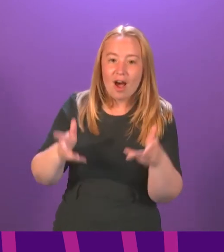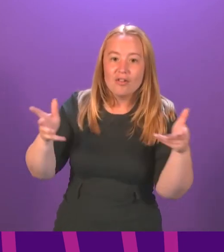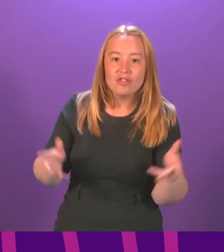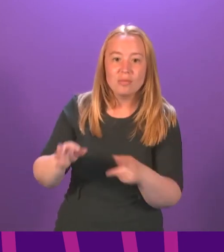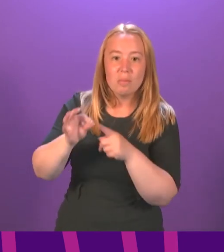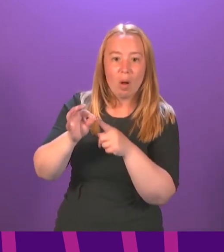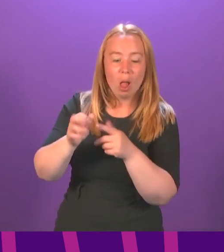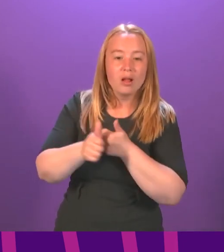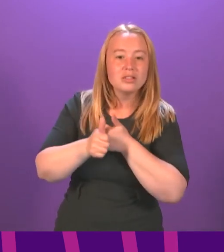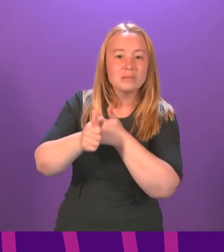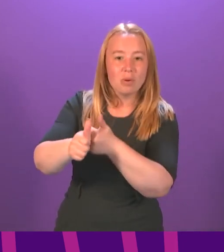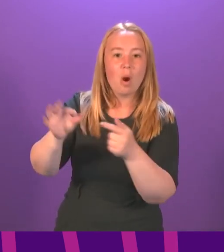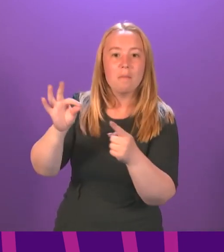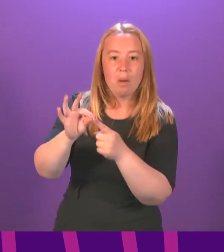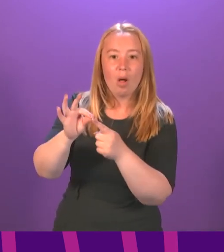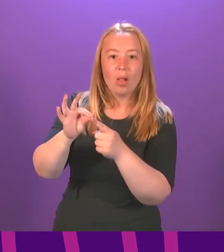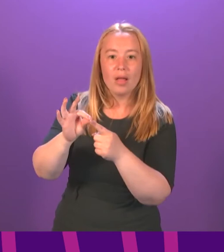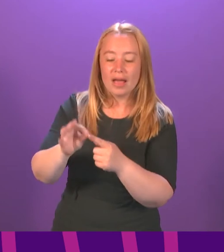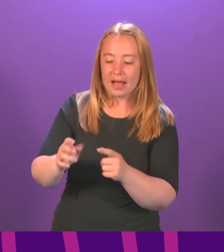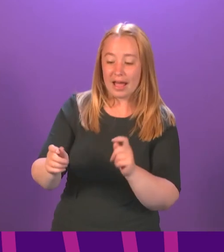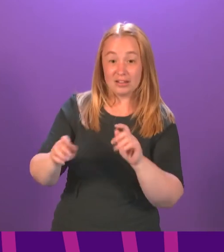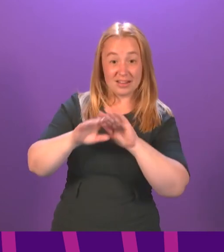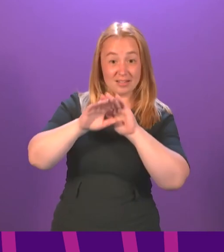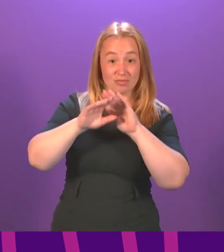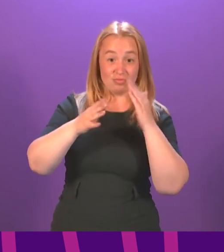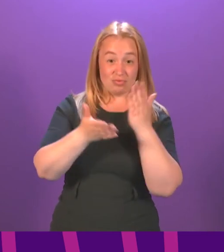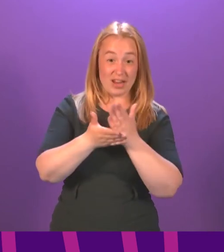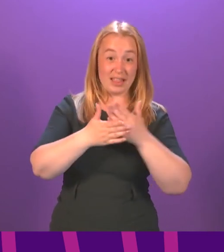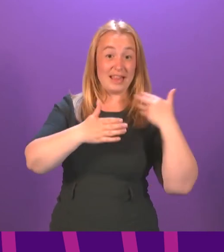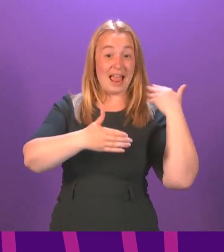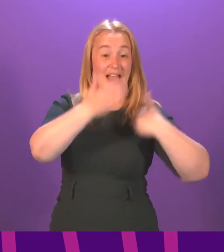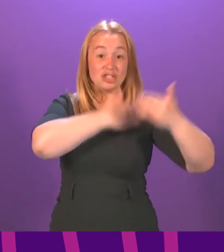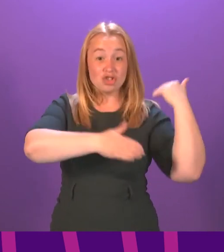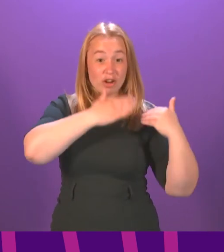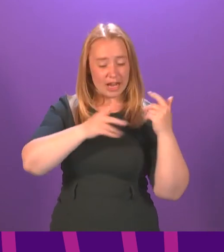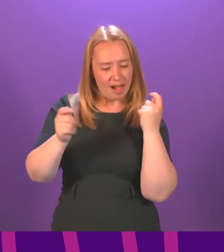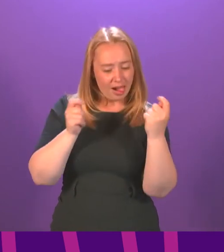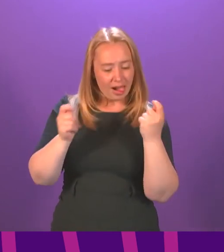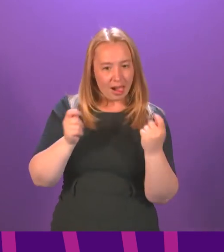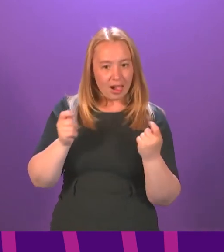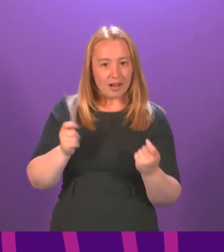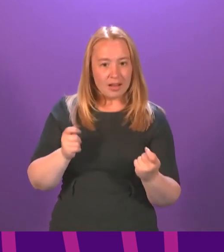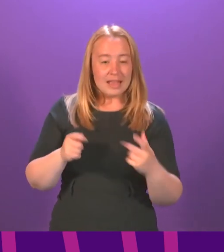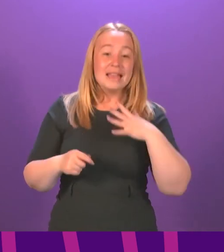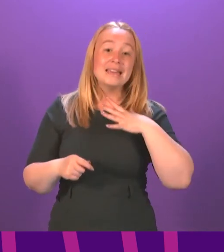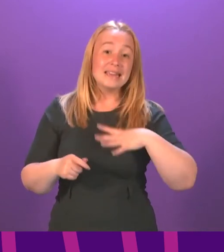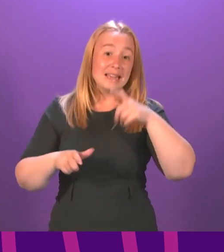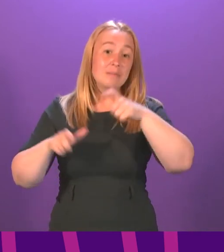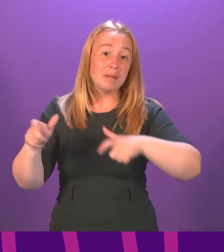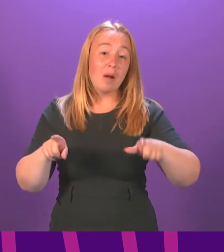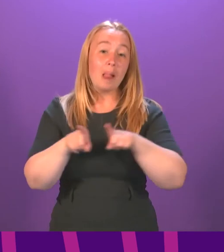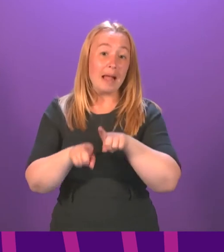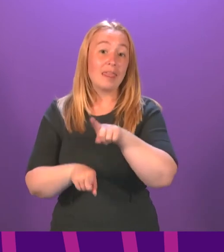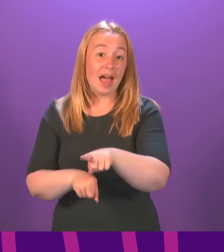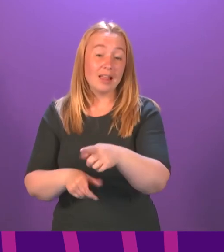supporting, and shaping history. We all need others who support and